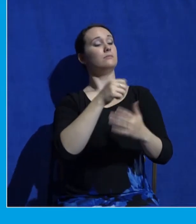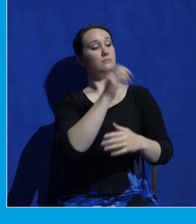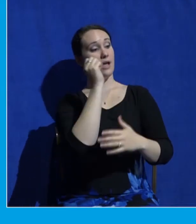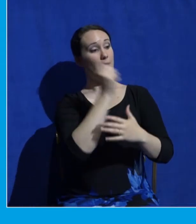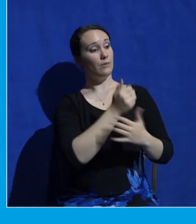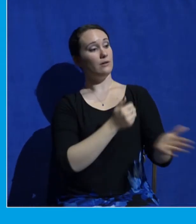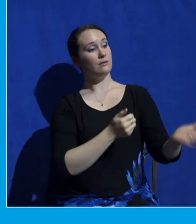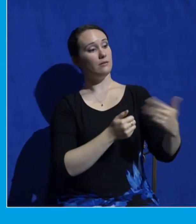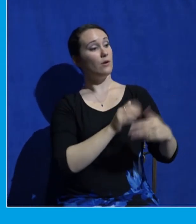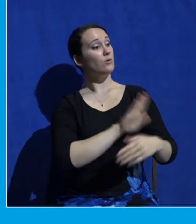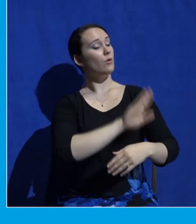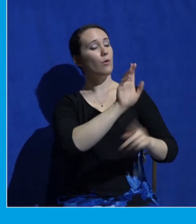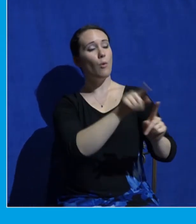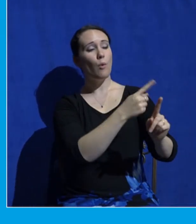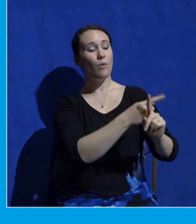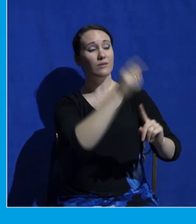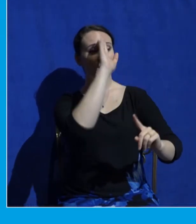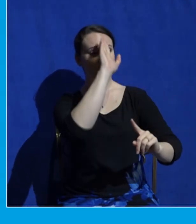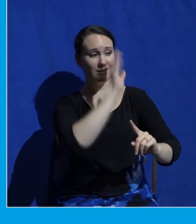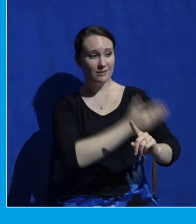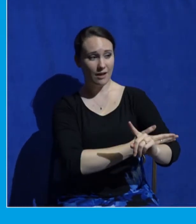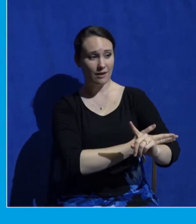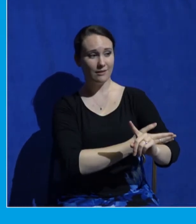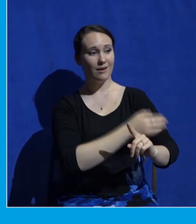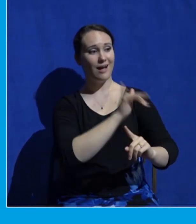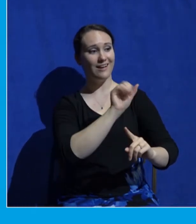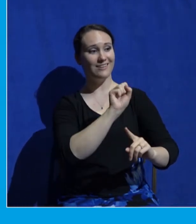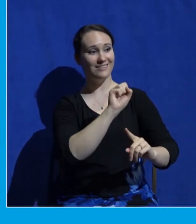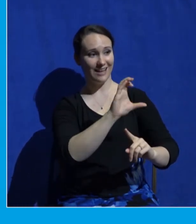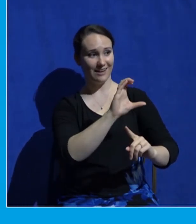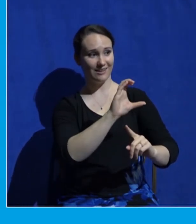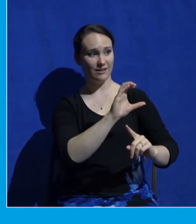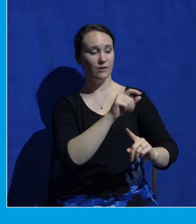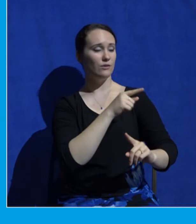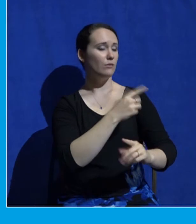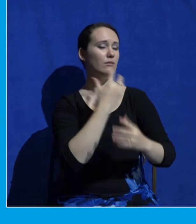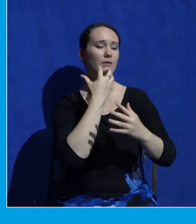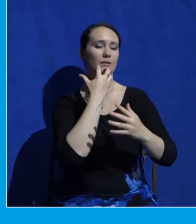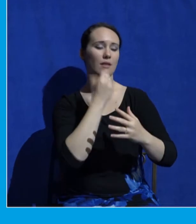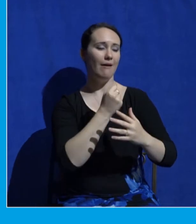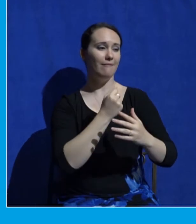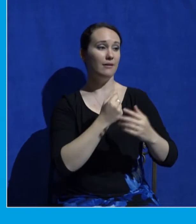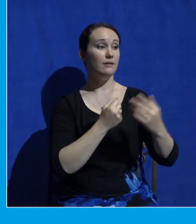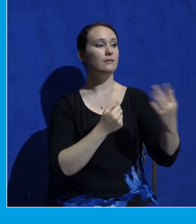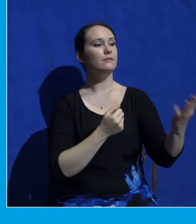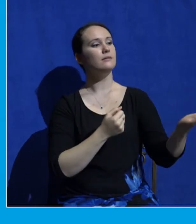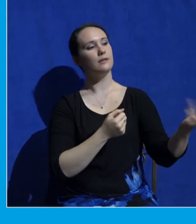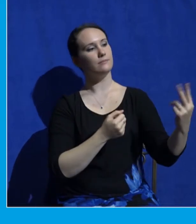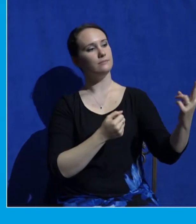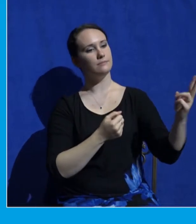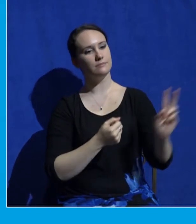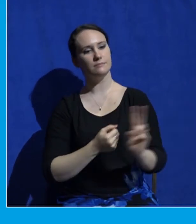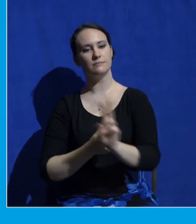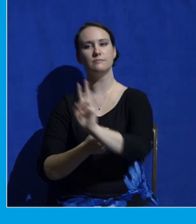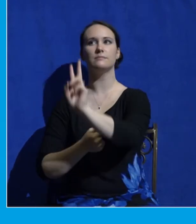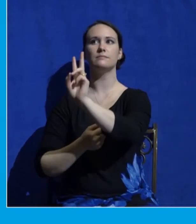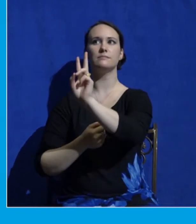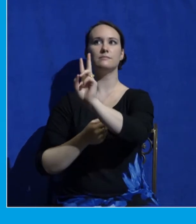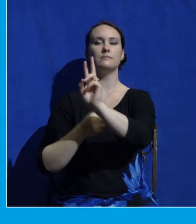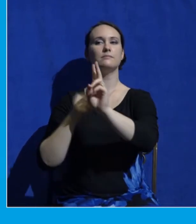your only son Isaac whom you love and go to the land of Moriah and offer